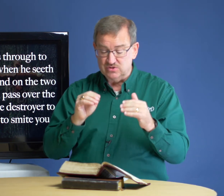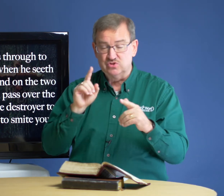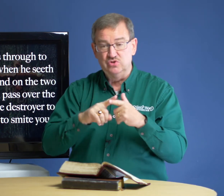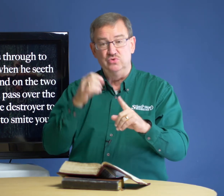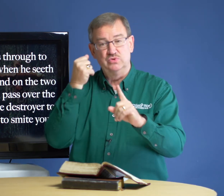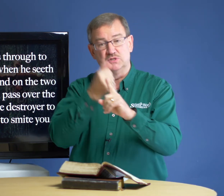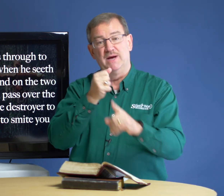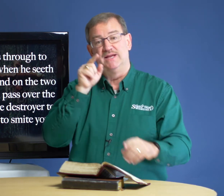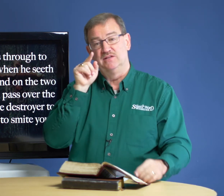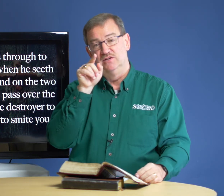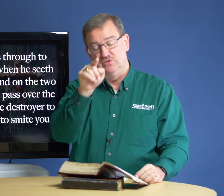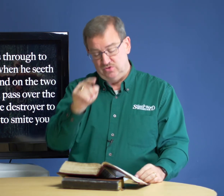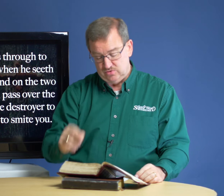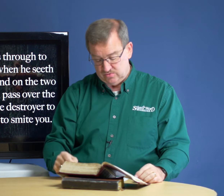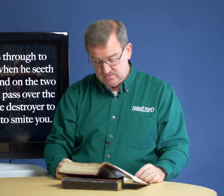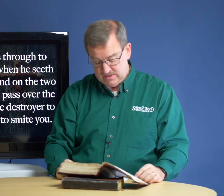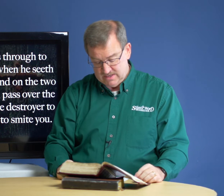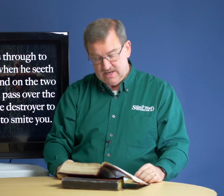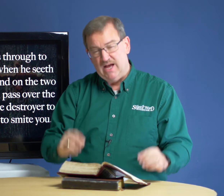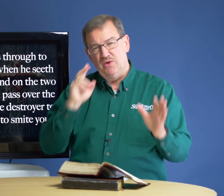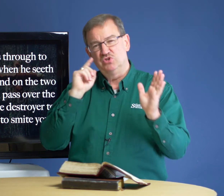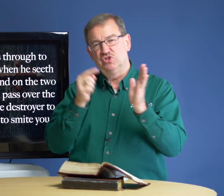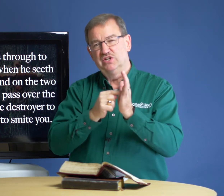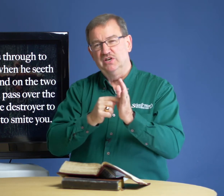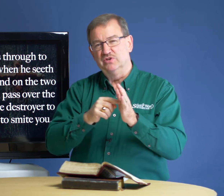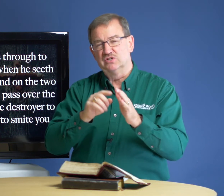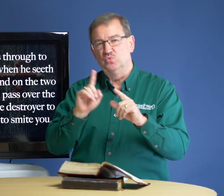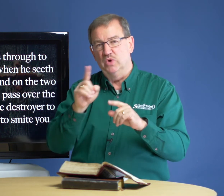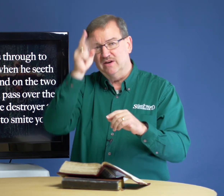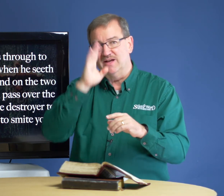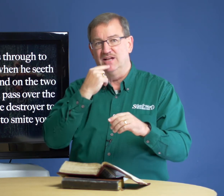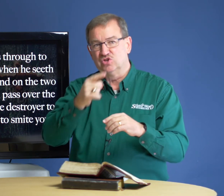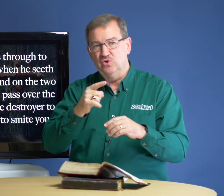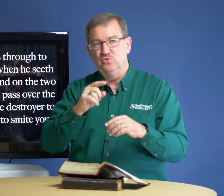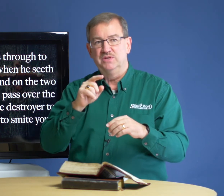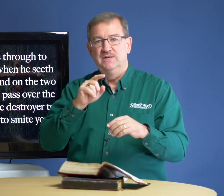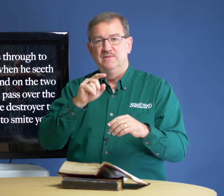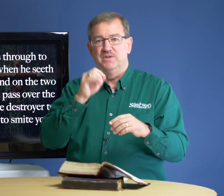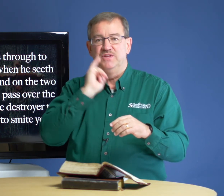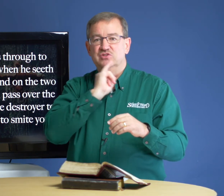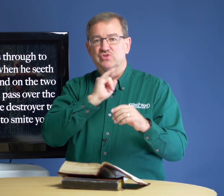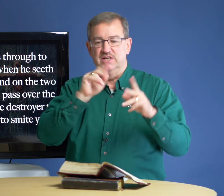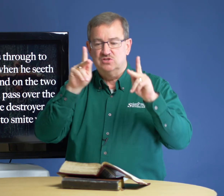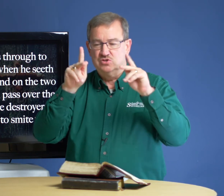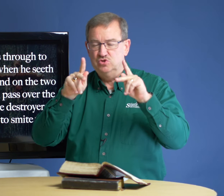to smite you. I want you to notice where God told the Israelites to